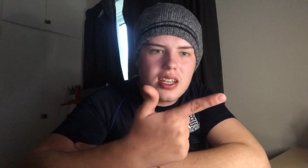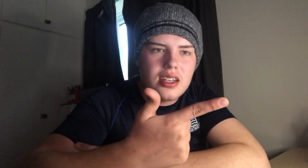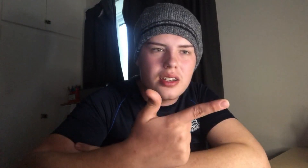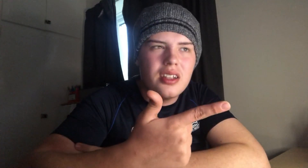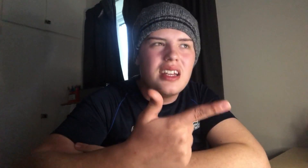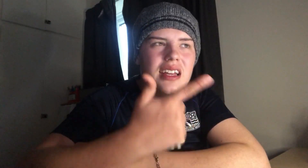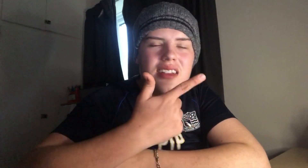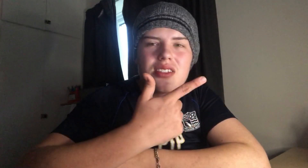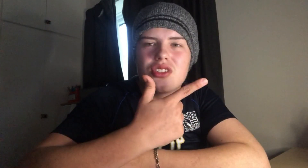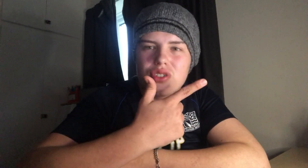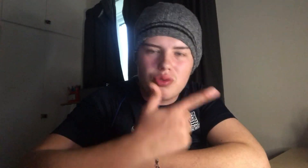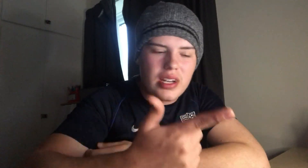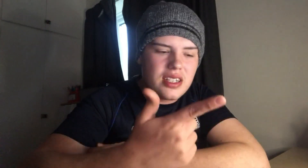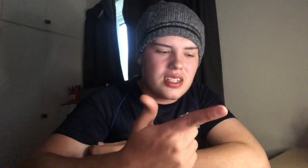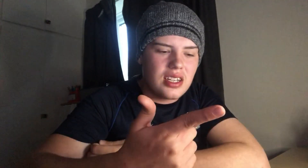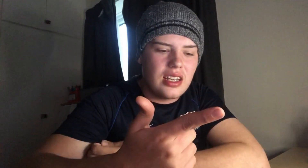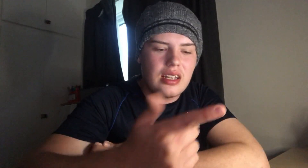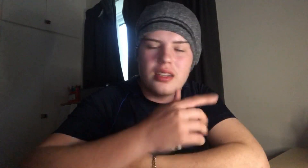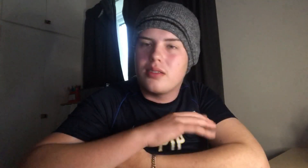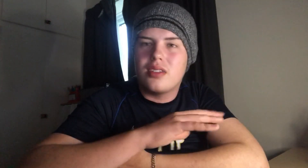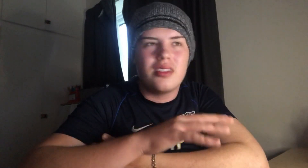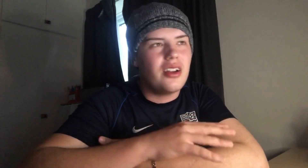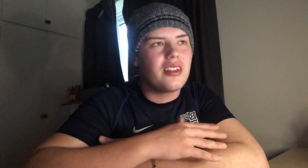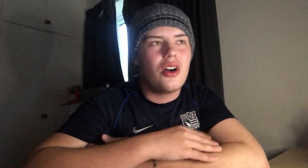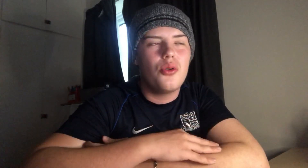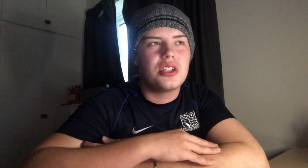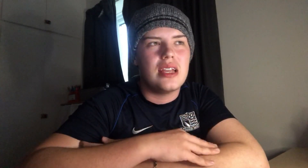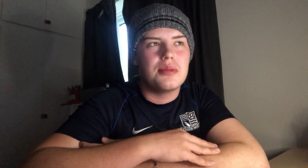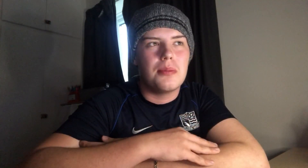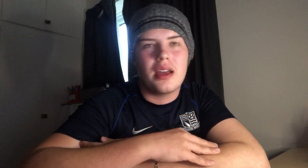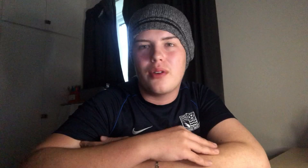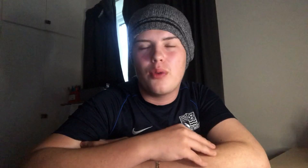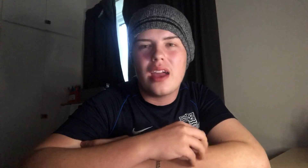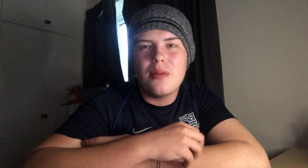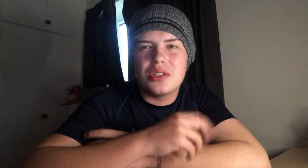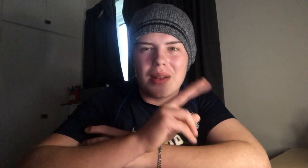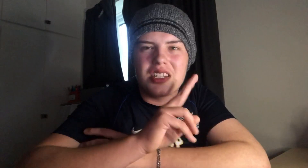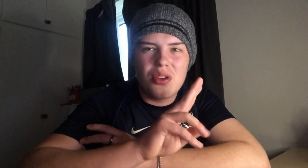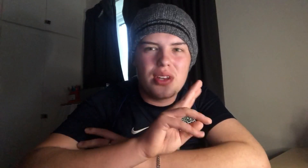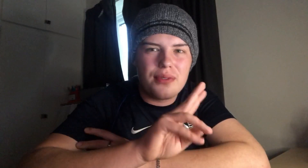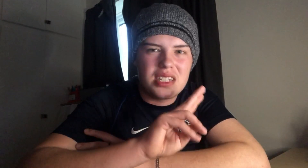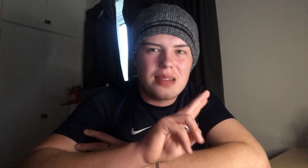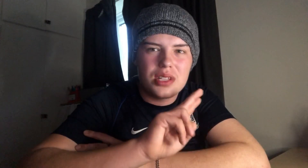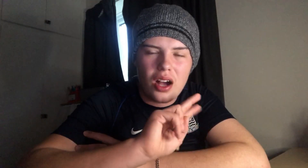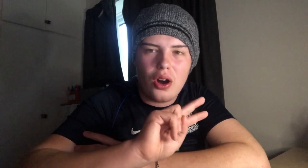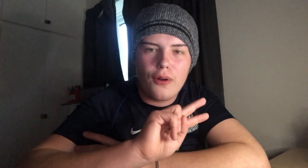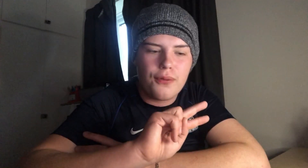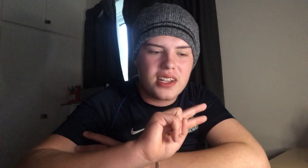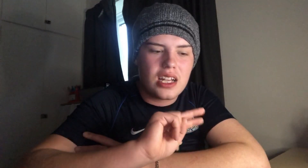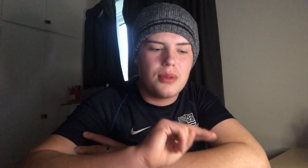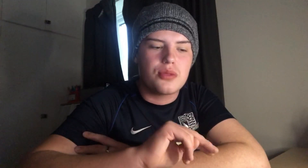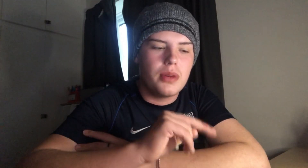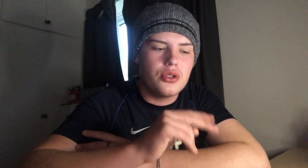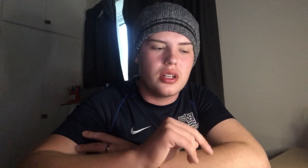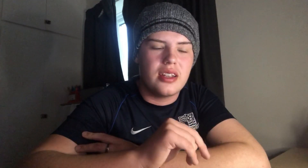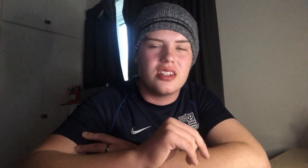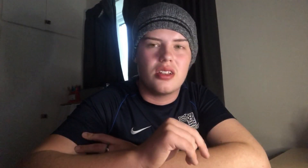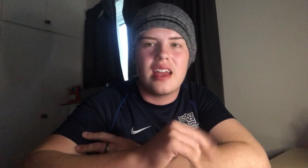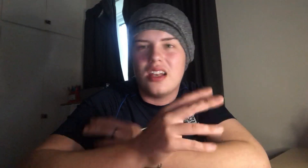Seed. And it is just great to see that the whole team's been played around. We're able to play two different teams a half. That's how much Mosley is, A,